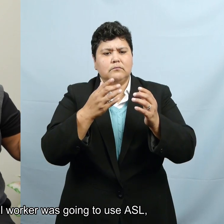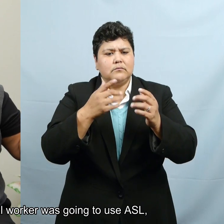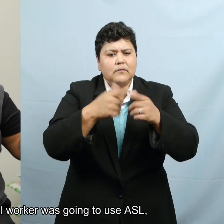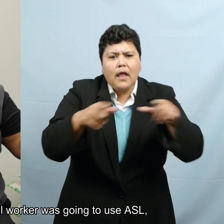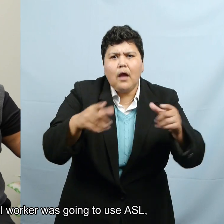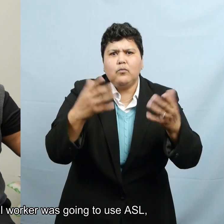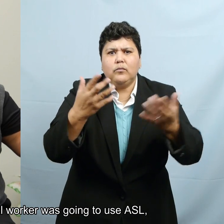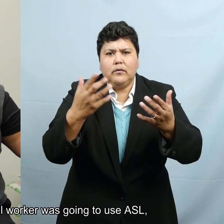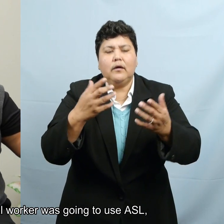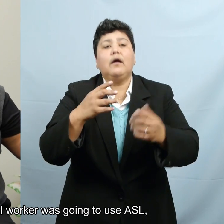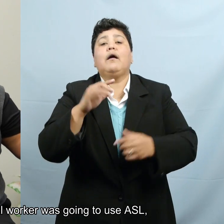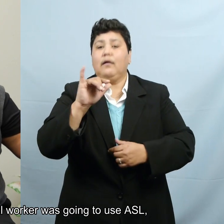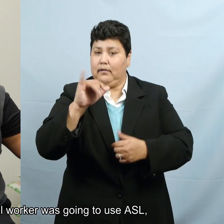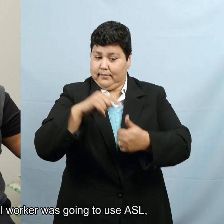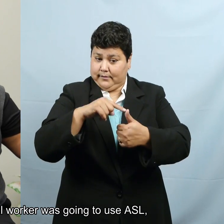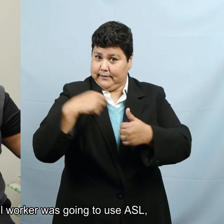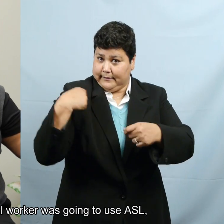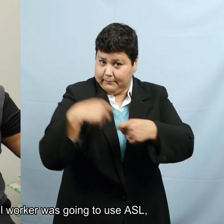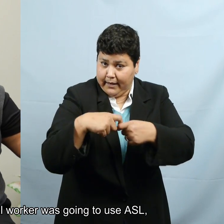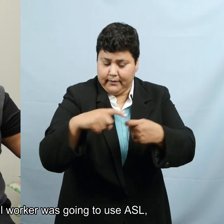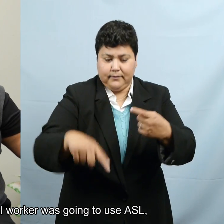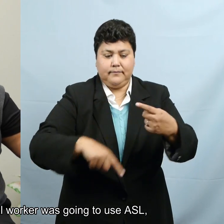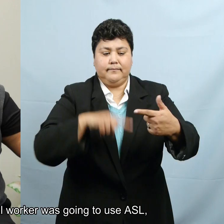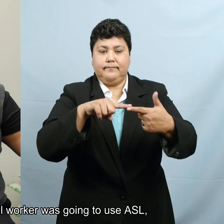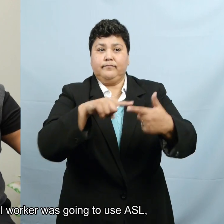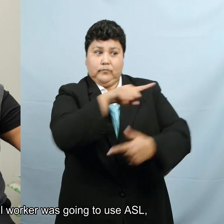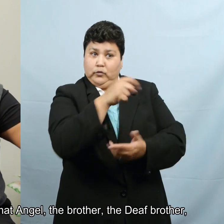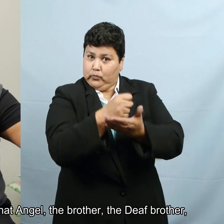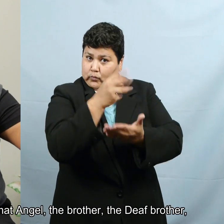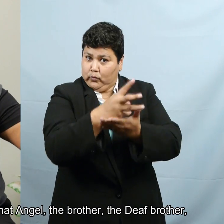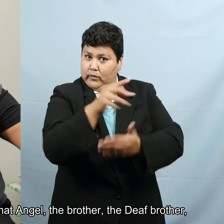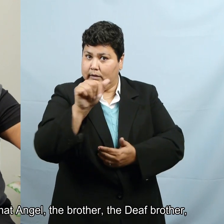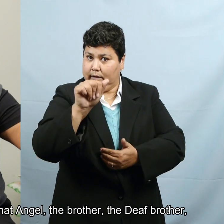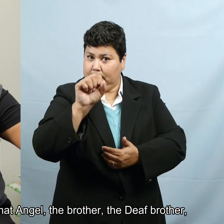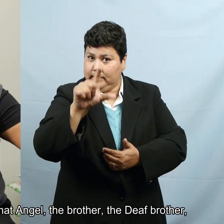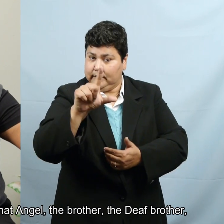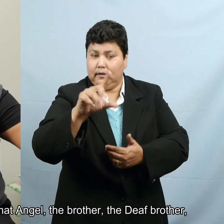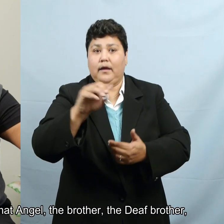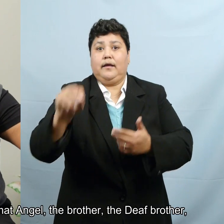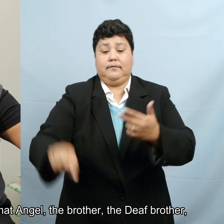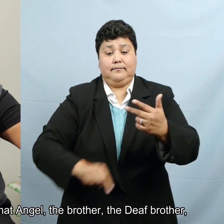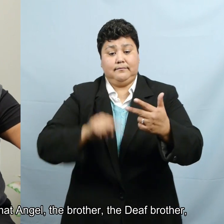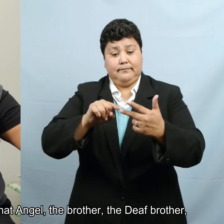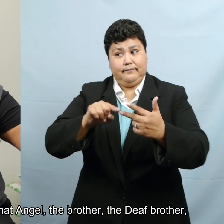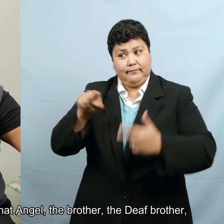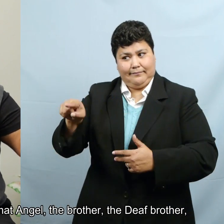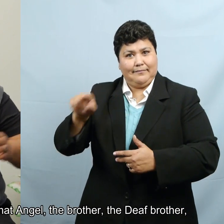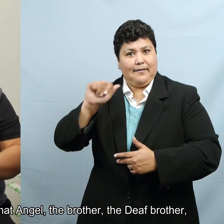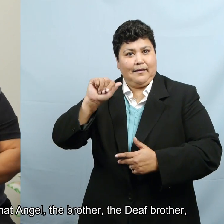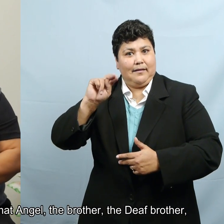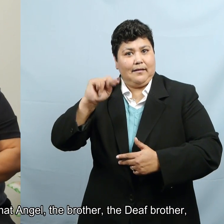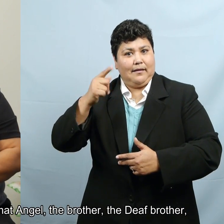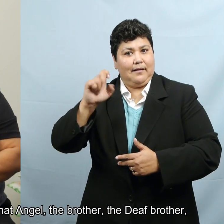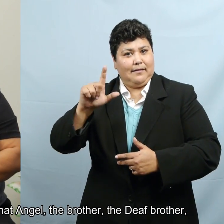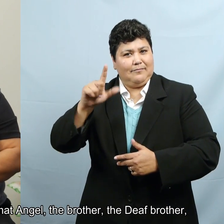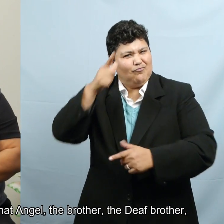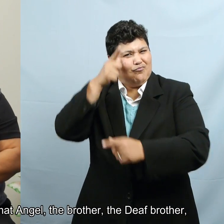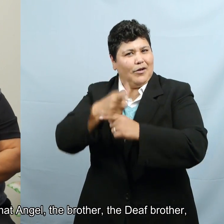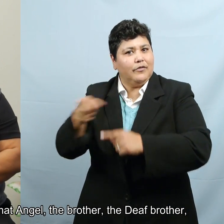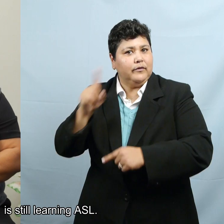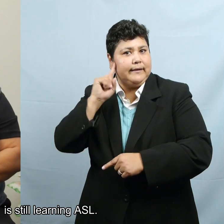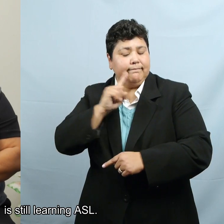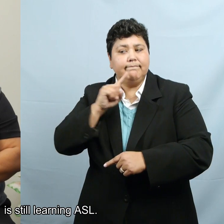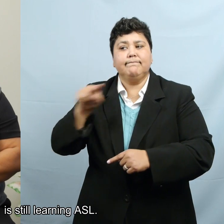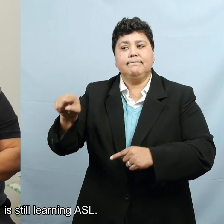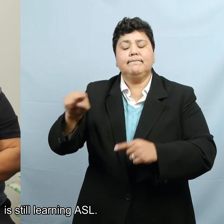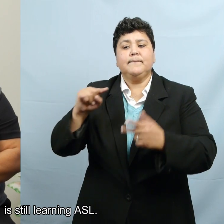The social worker was going to use ASL, but I understand that Angel, the brother, the deaf